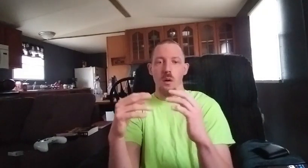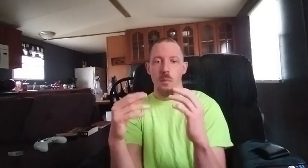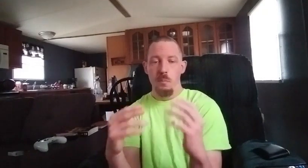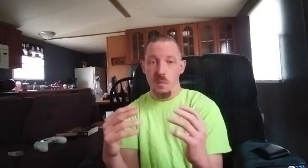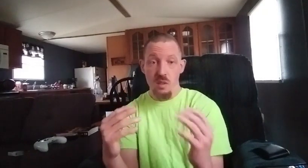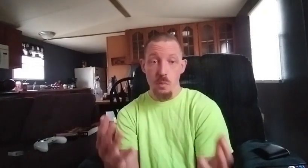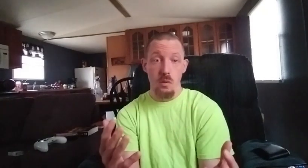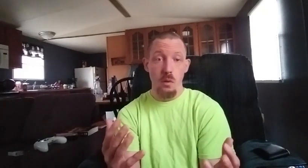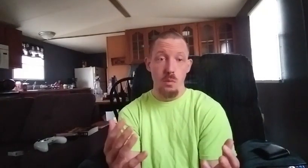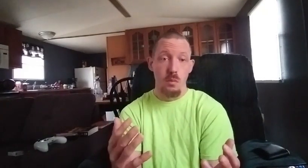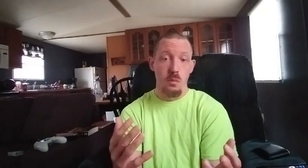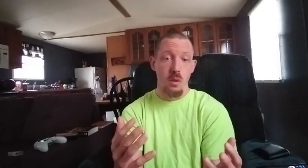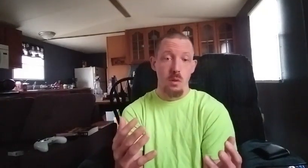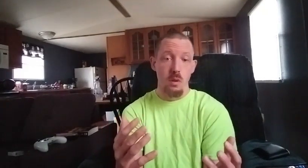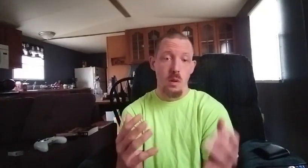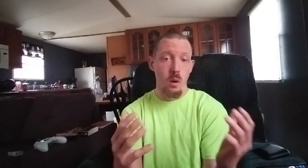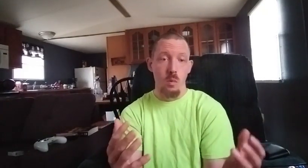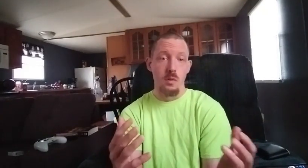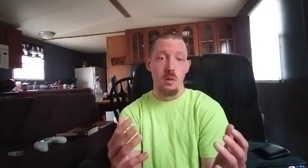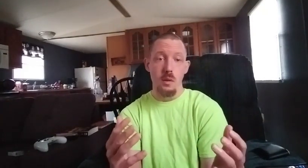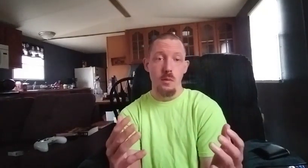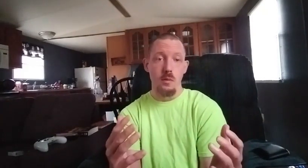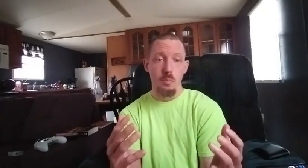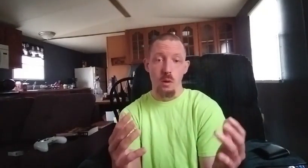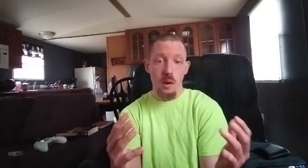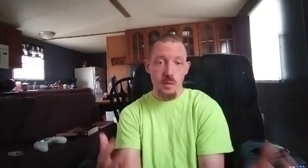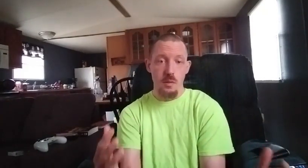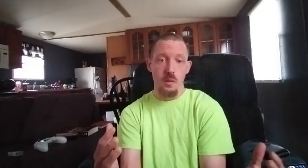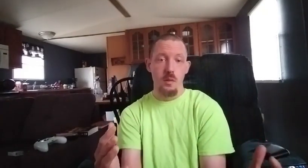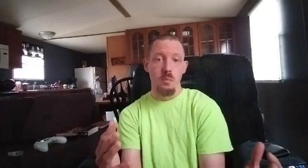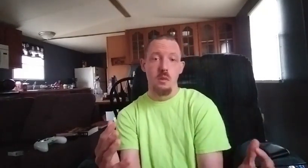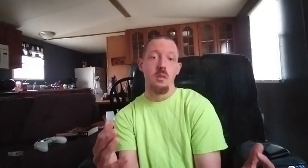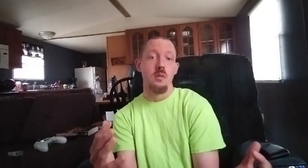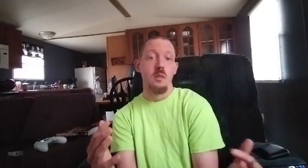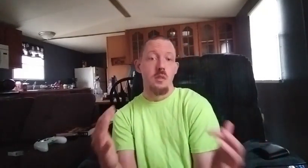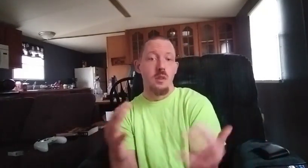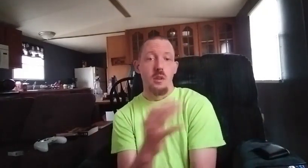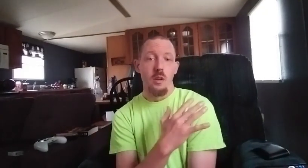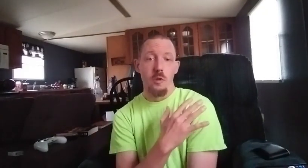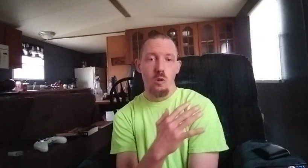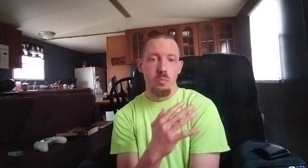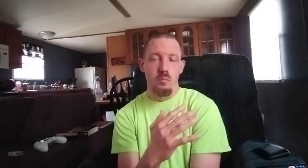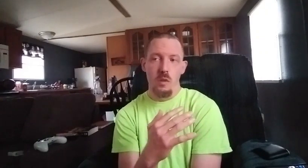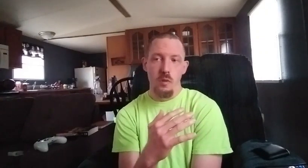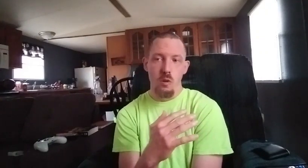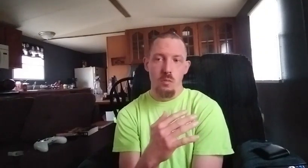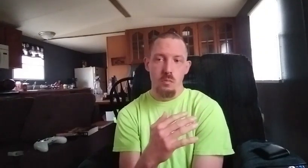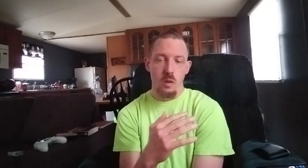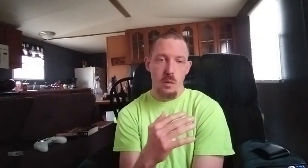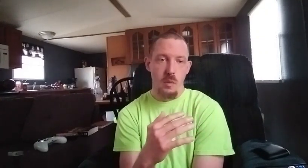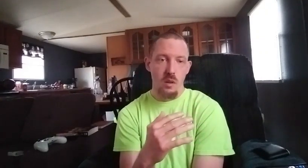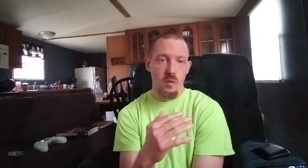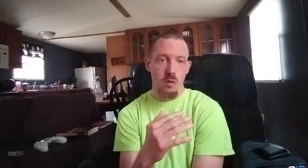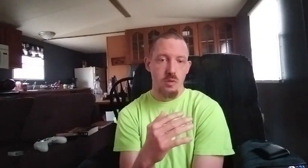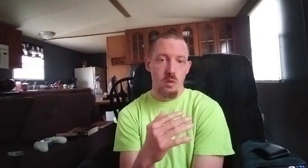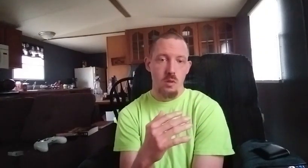it's up to you you know you gotta want to do it to progress it because if you don't if you don't man if you don't show any